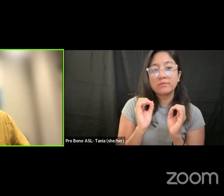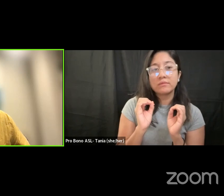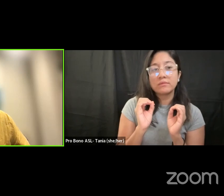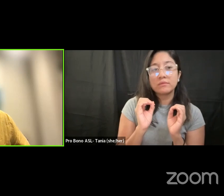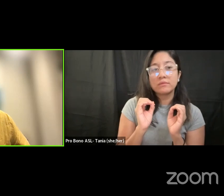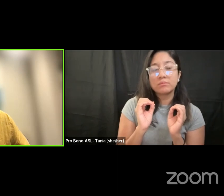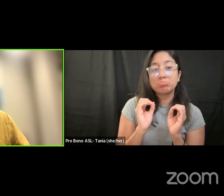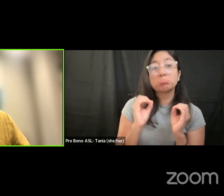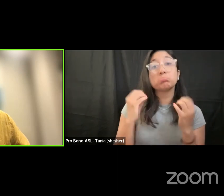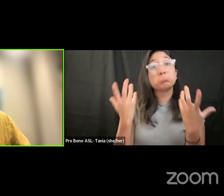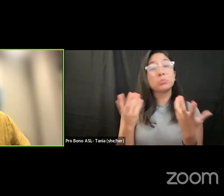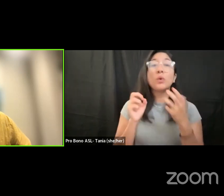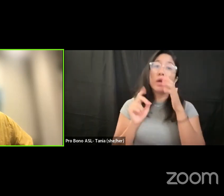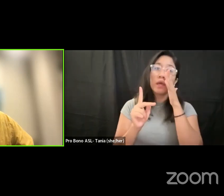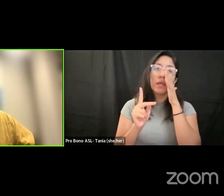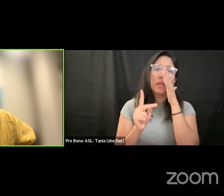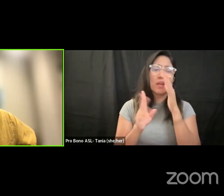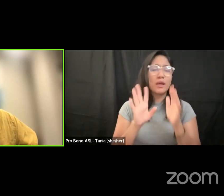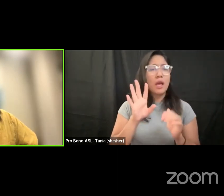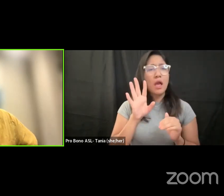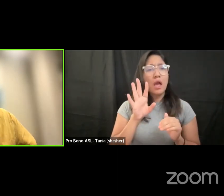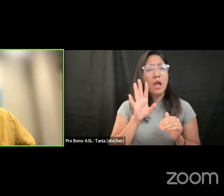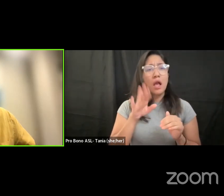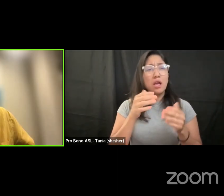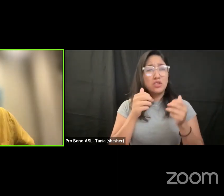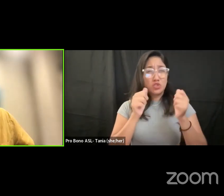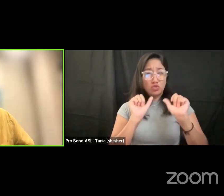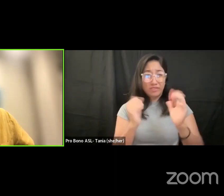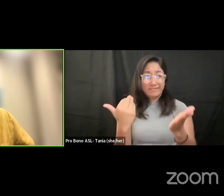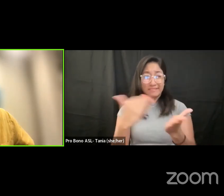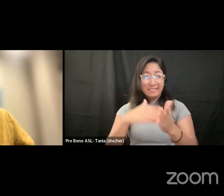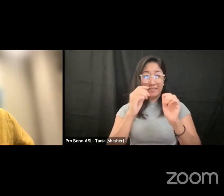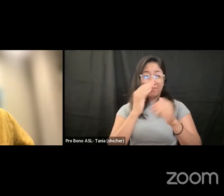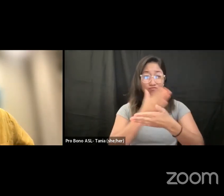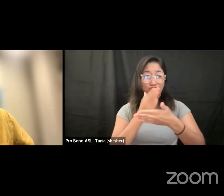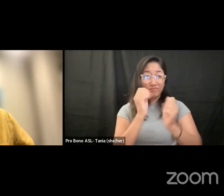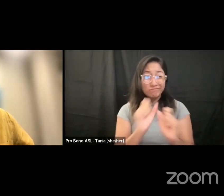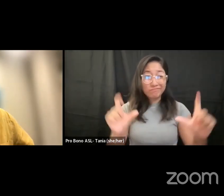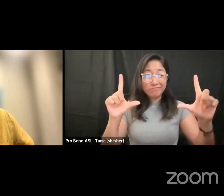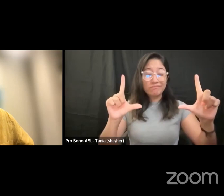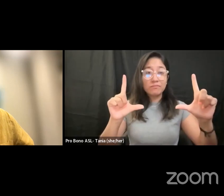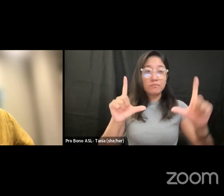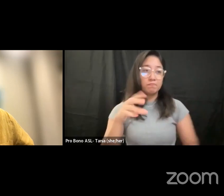okay um try it now you should be able to show your screen now is